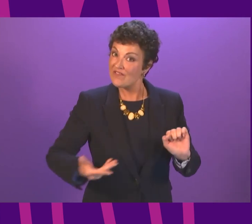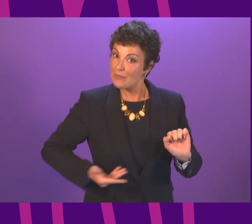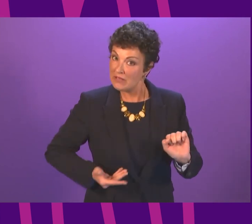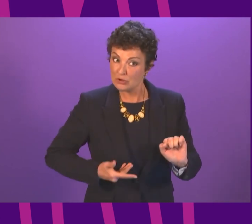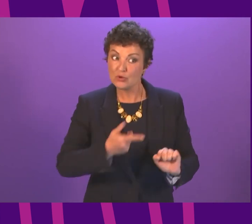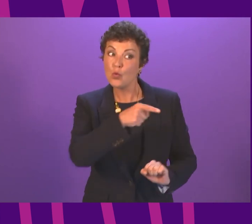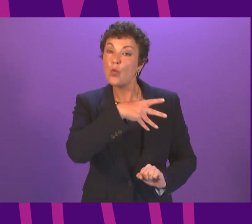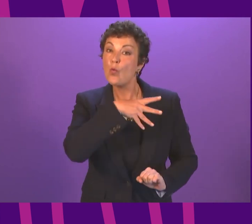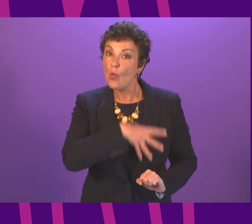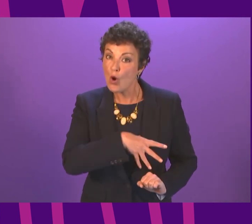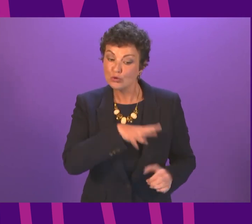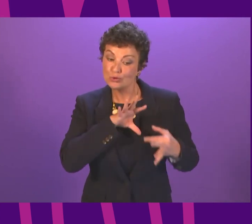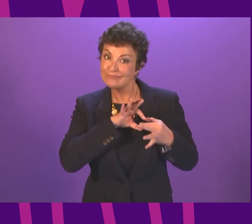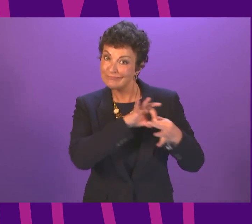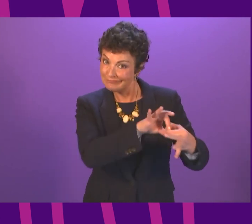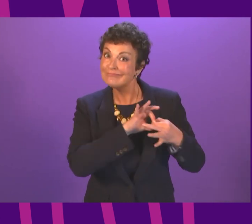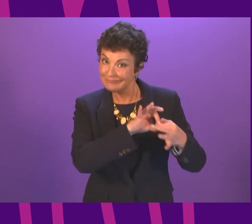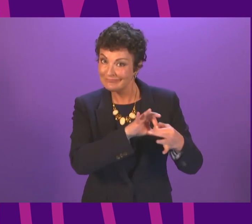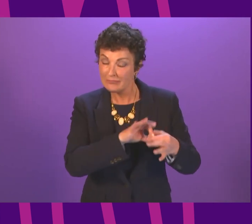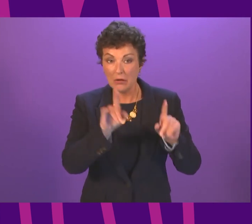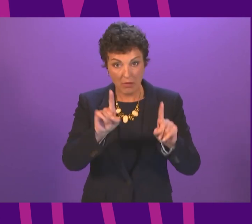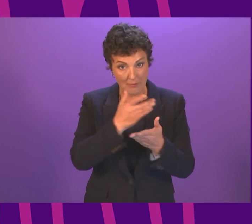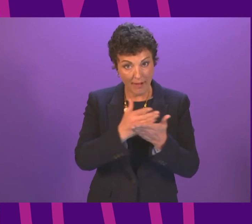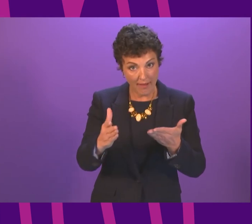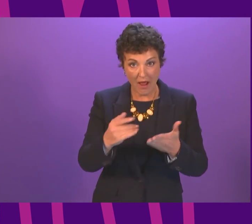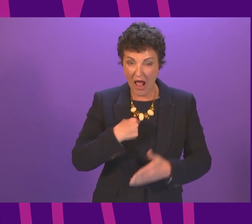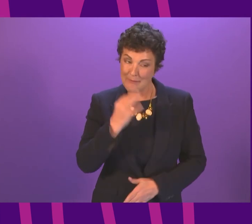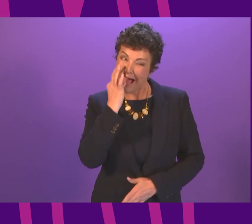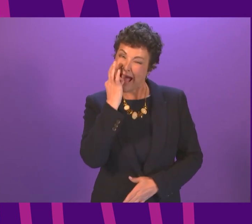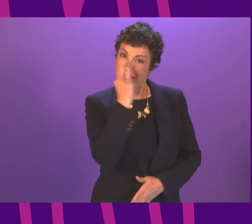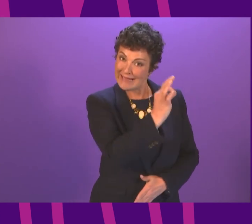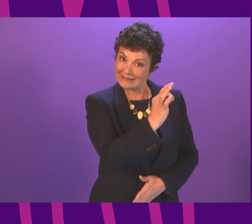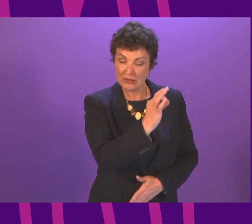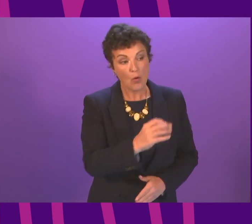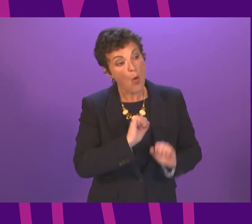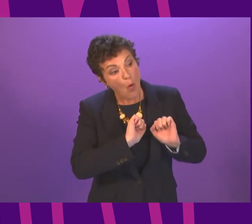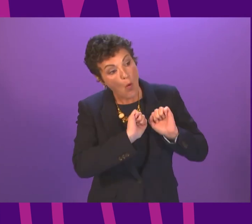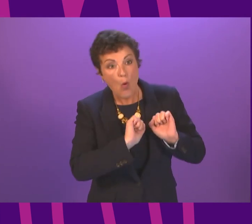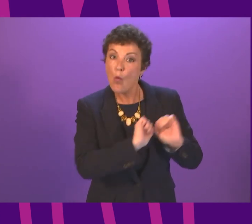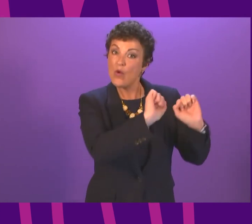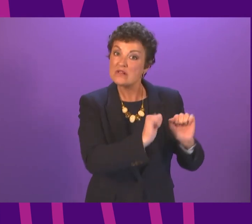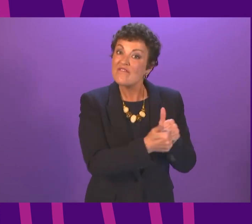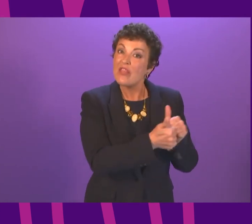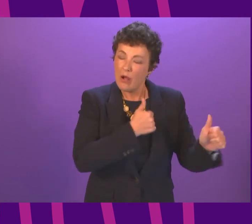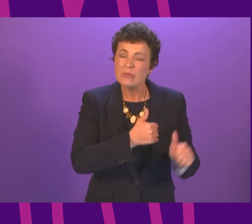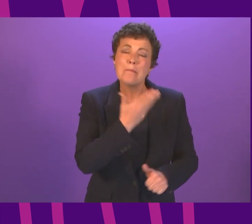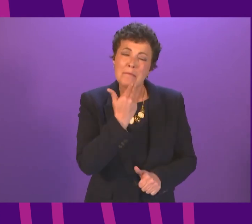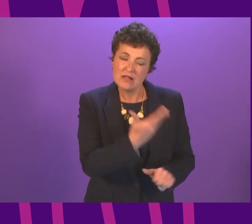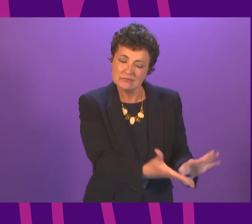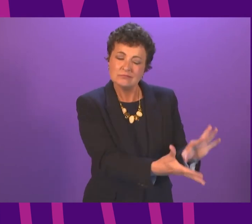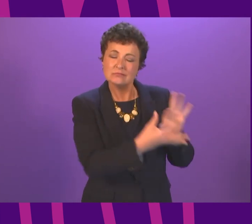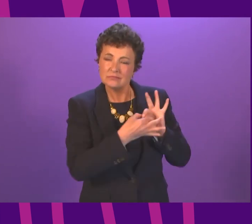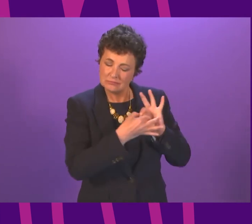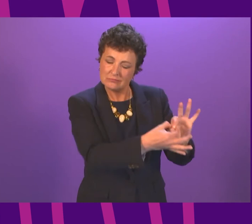be very clear here in Parliament today that I am calling on Plaidus to do that and to engage constructively in the